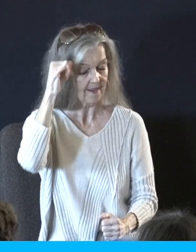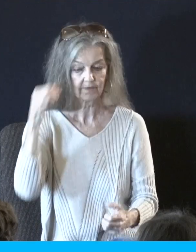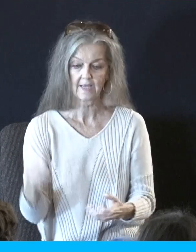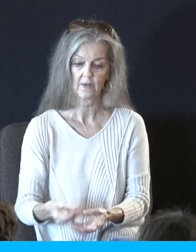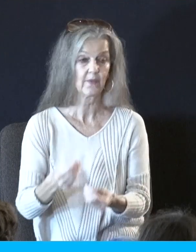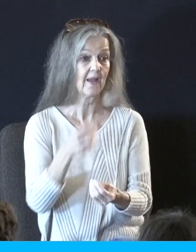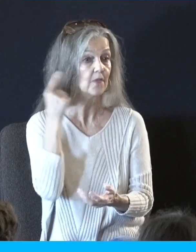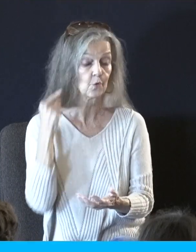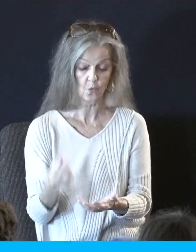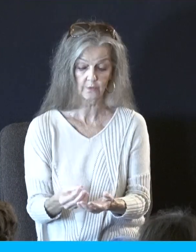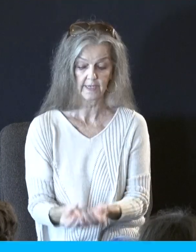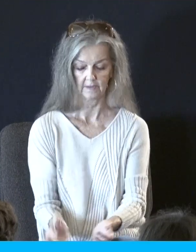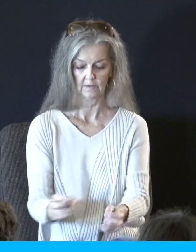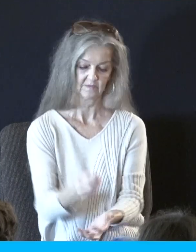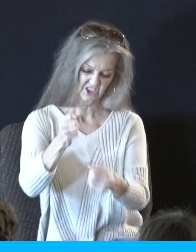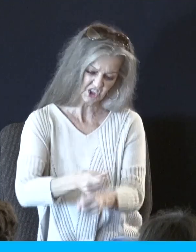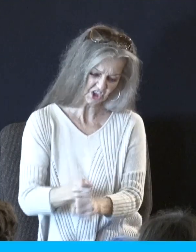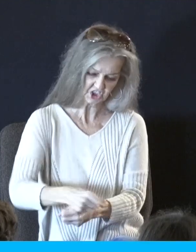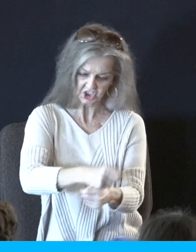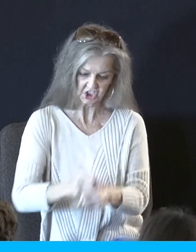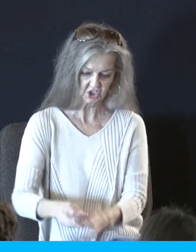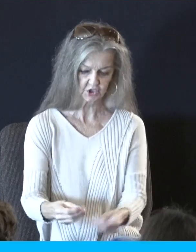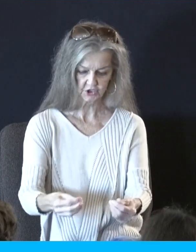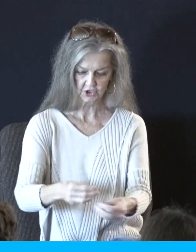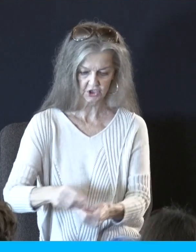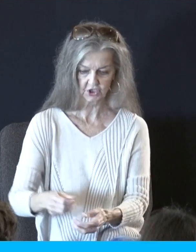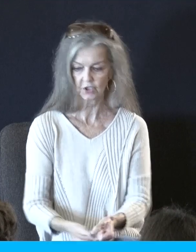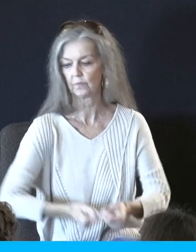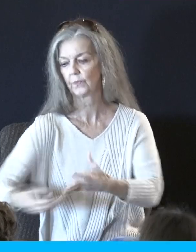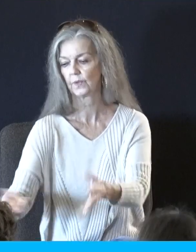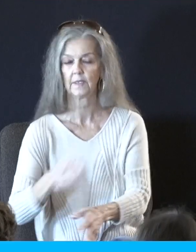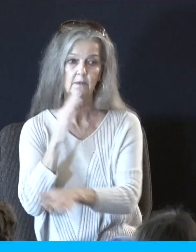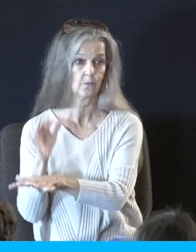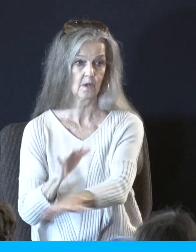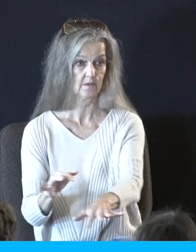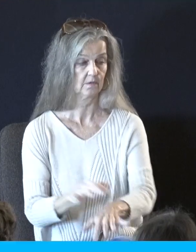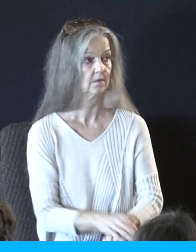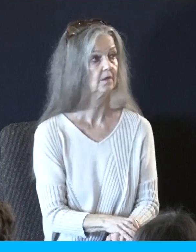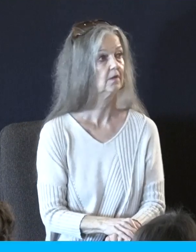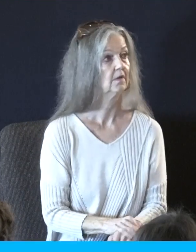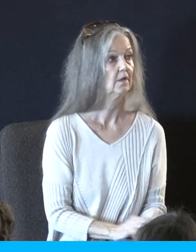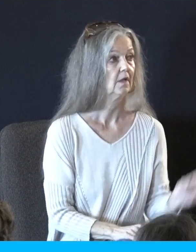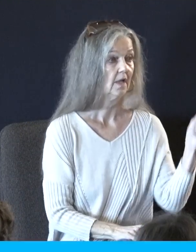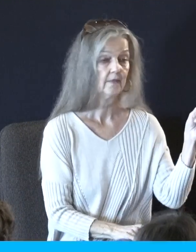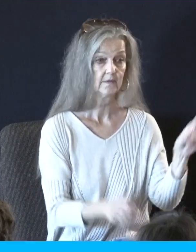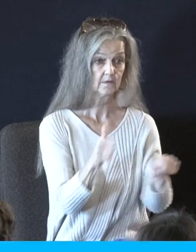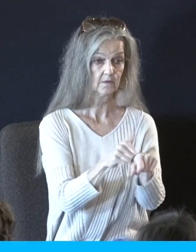river that comes down from the mountain. Here, in front of the mountain, we have the remains of what may have been that golden calf